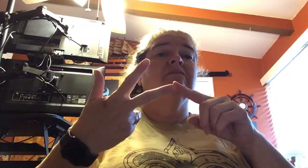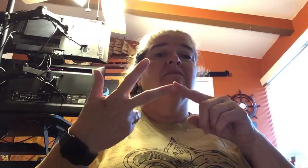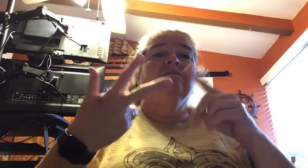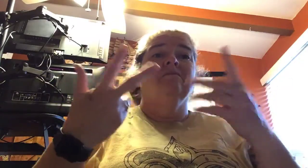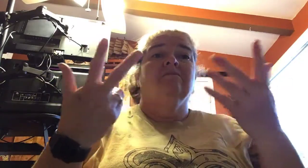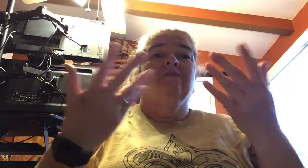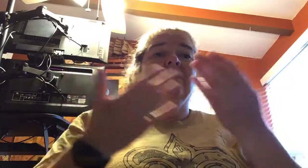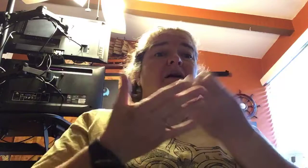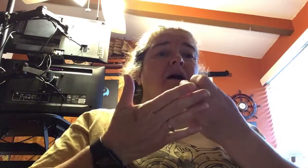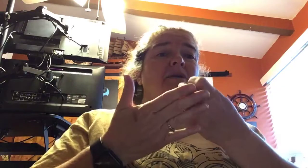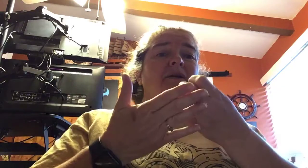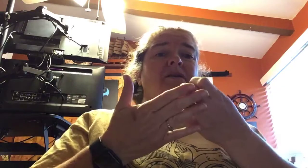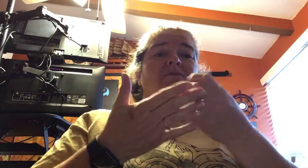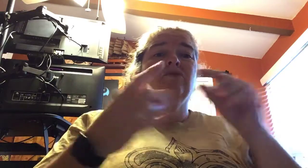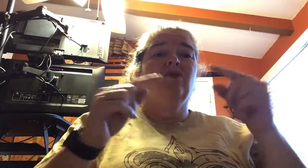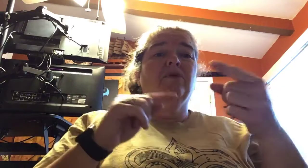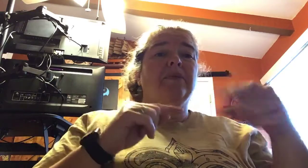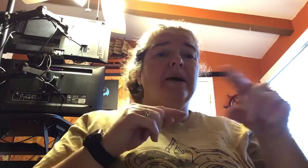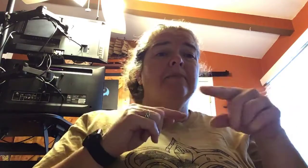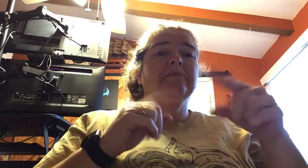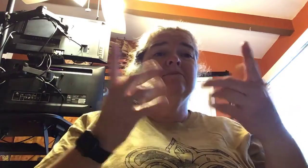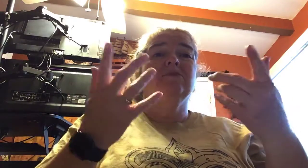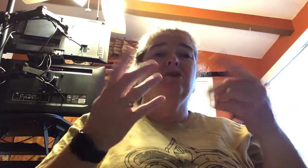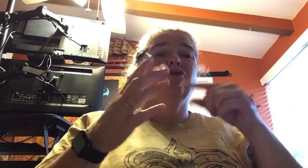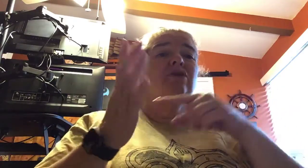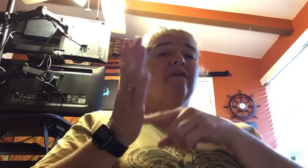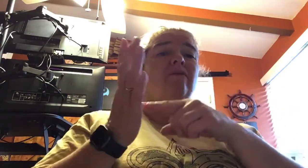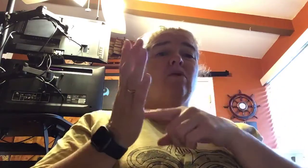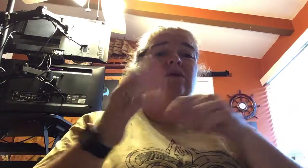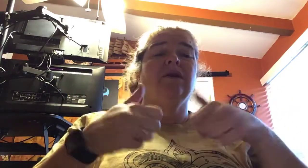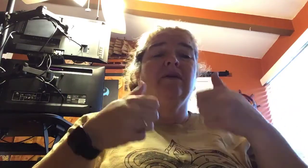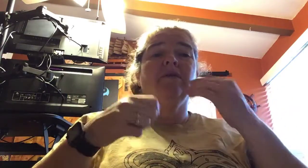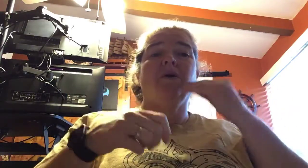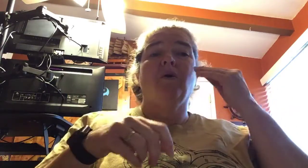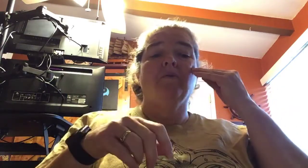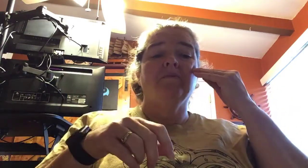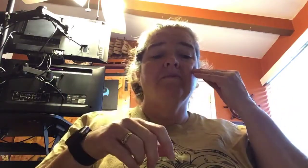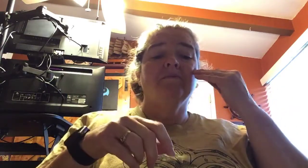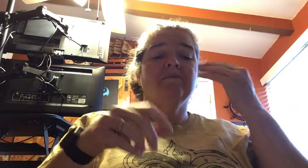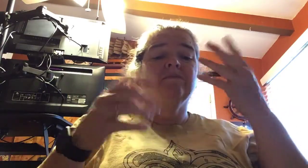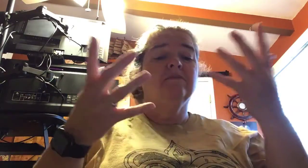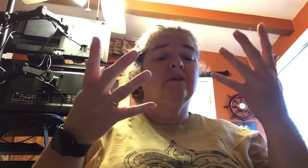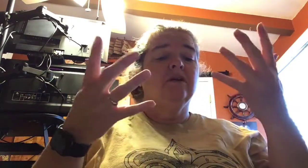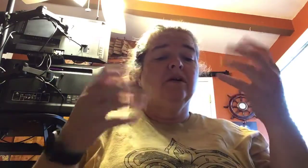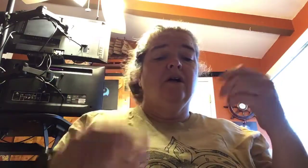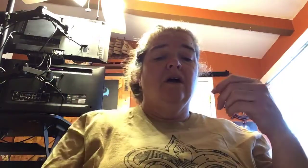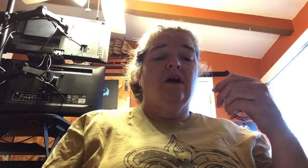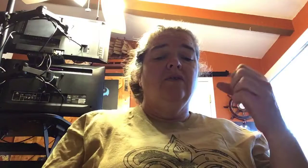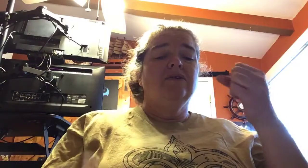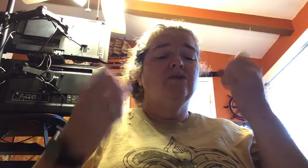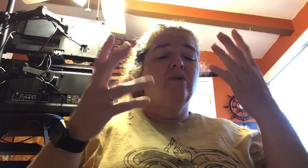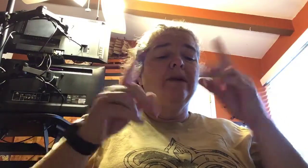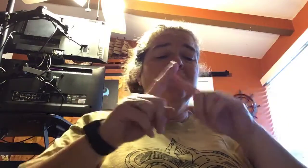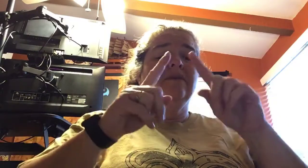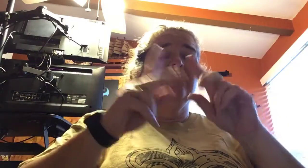the economy hurt them so they couldn't afford to live in their homes. There's so many different